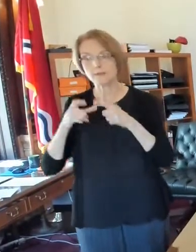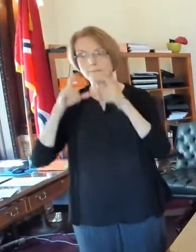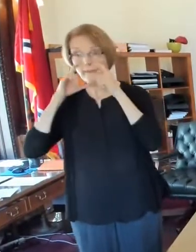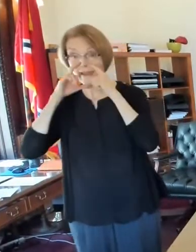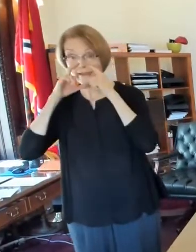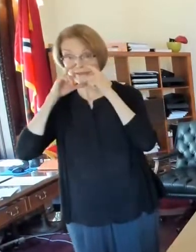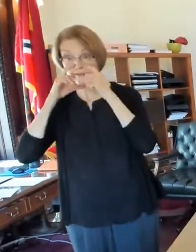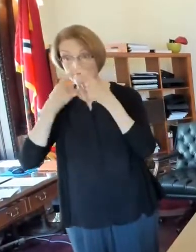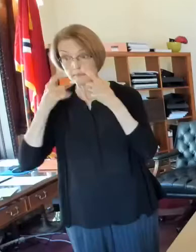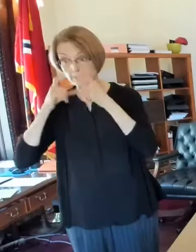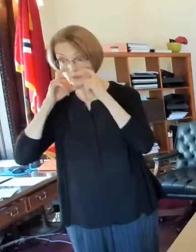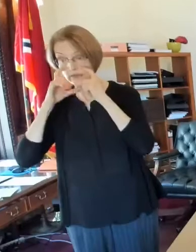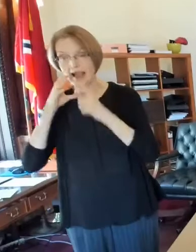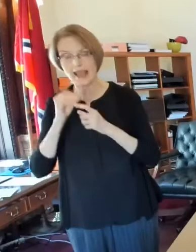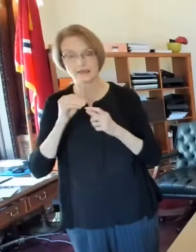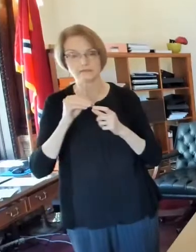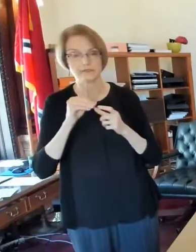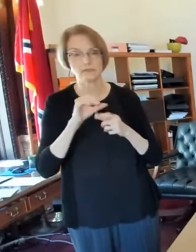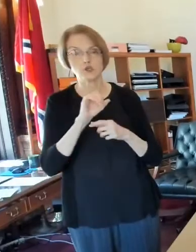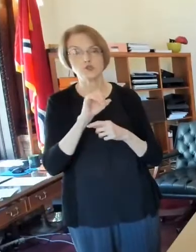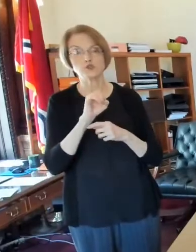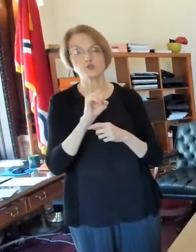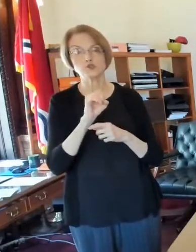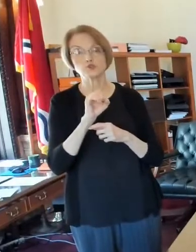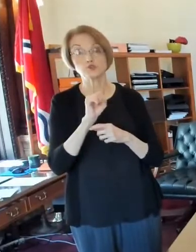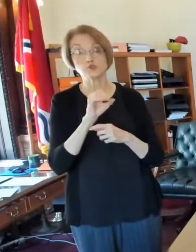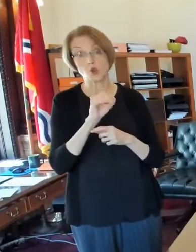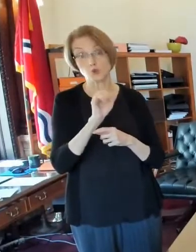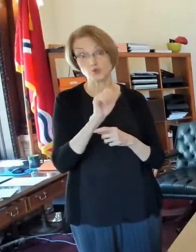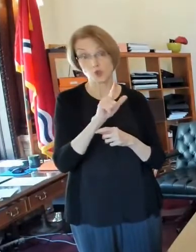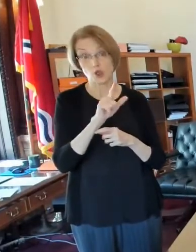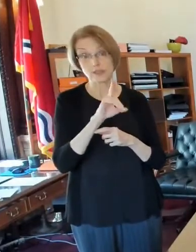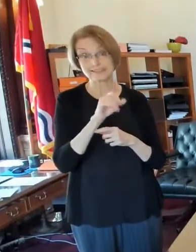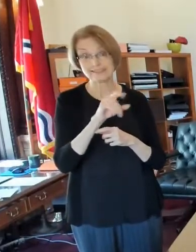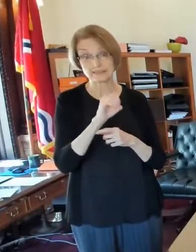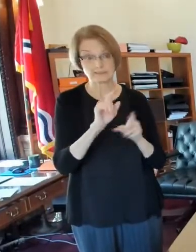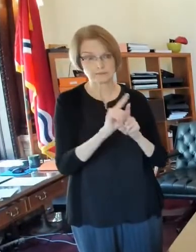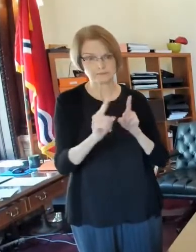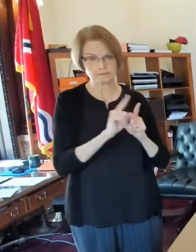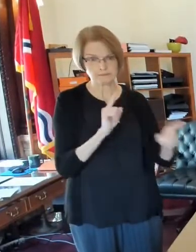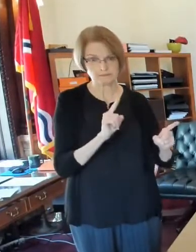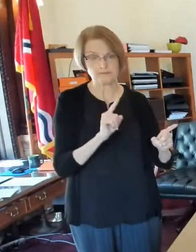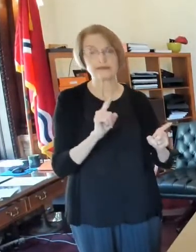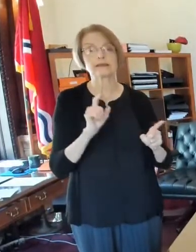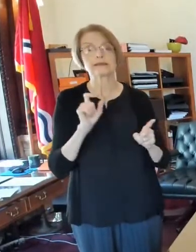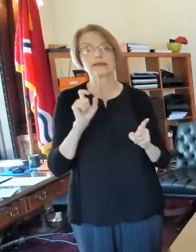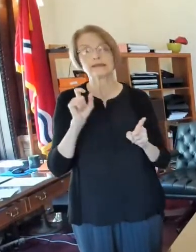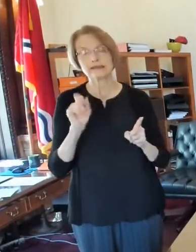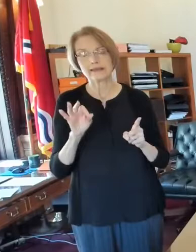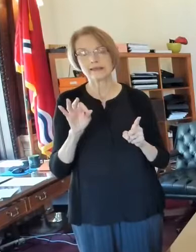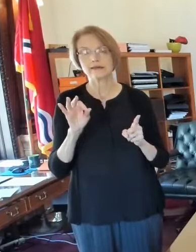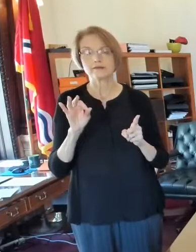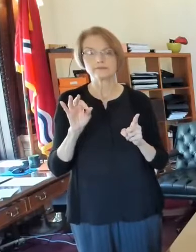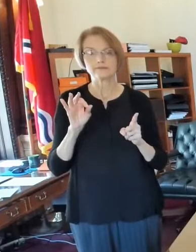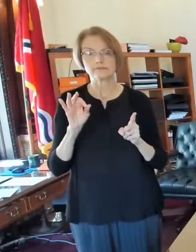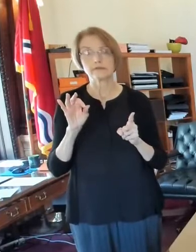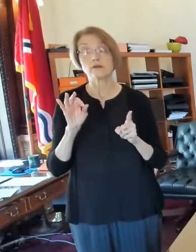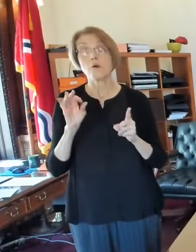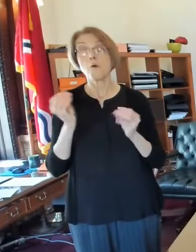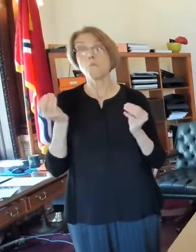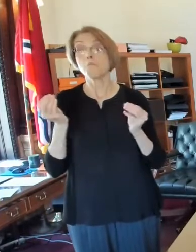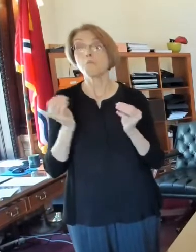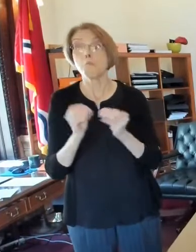distancing. And if we could have high levels of compliance